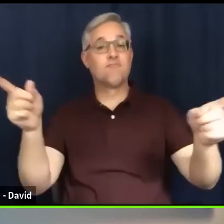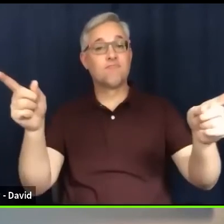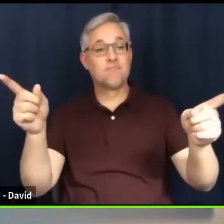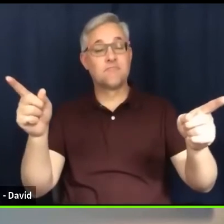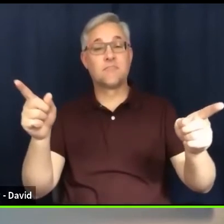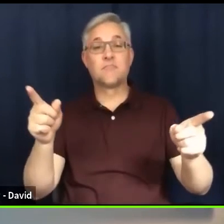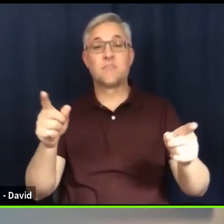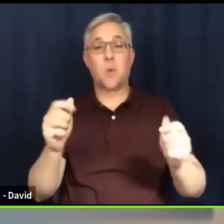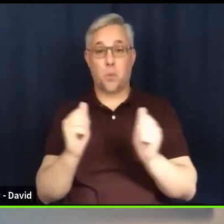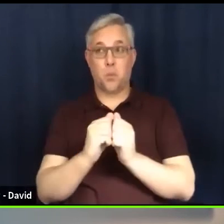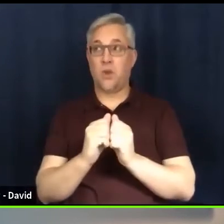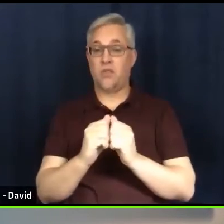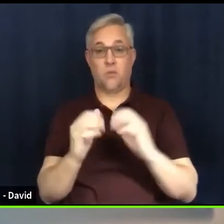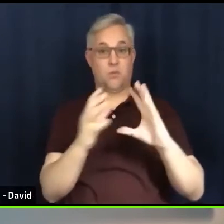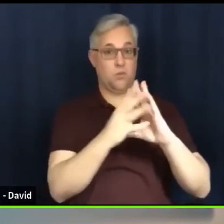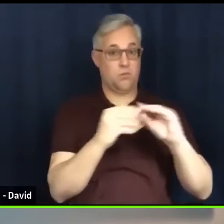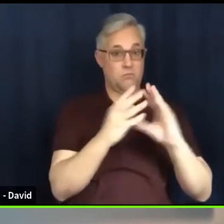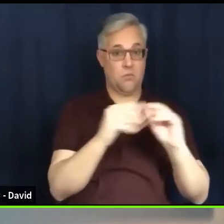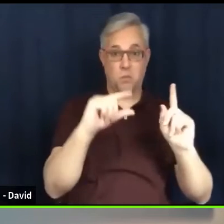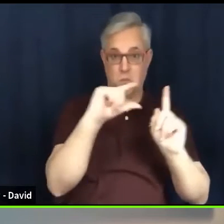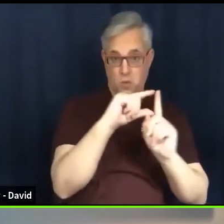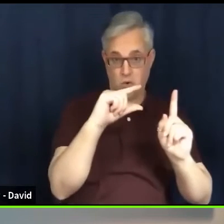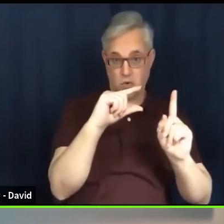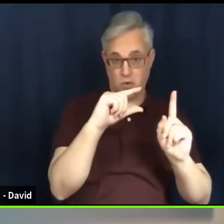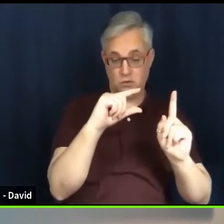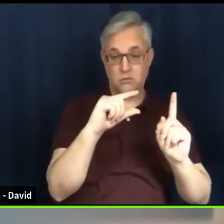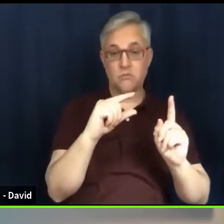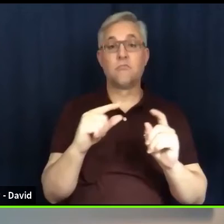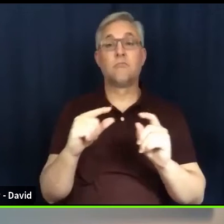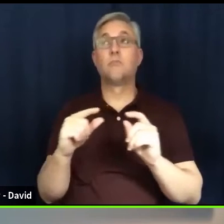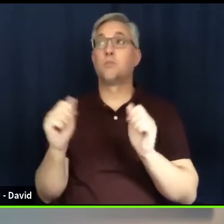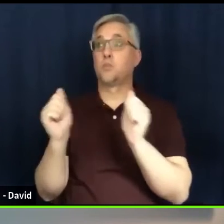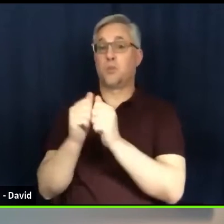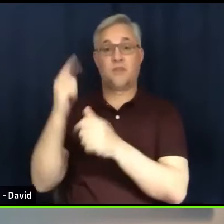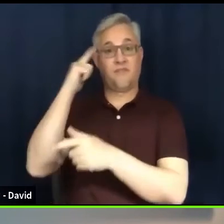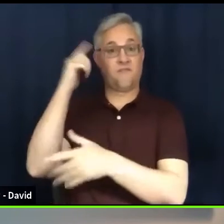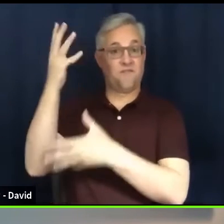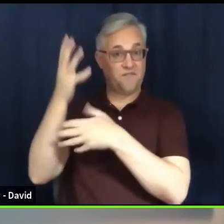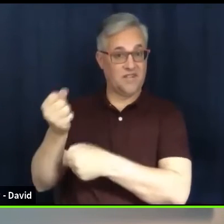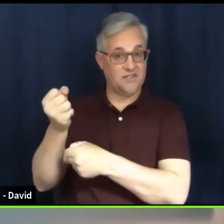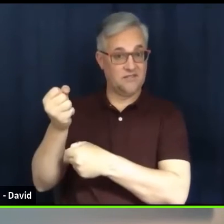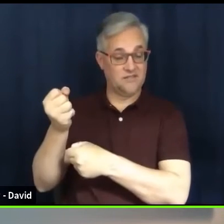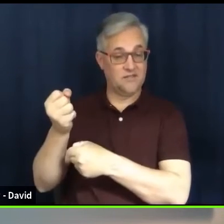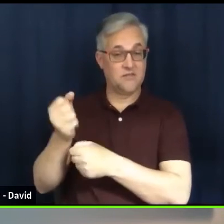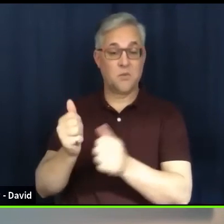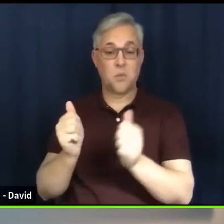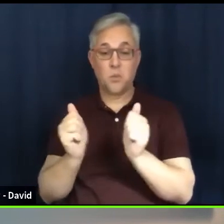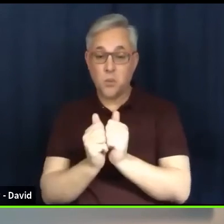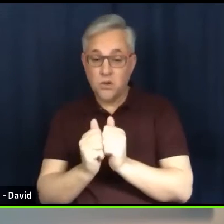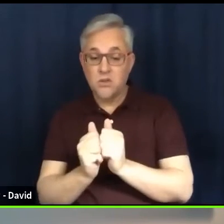and with these elements, somehow they are transformed